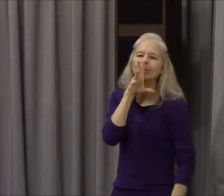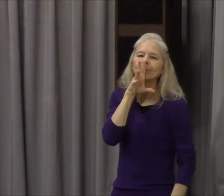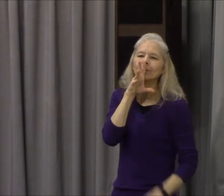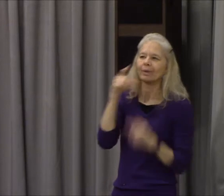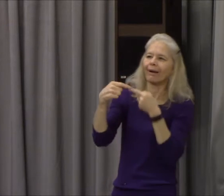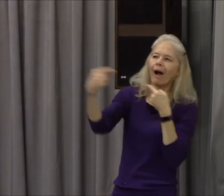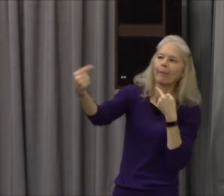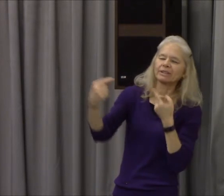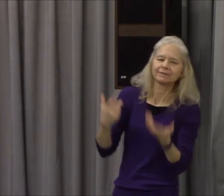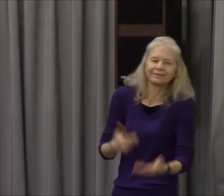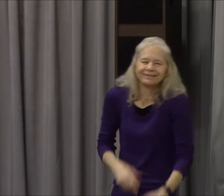but he would say